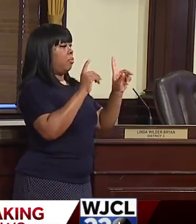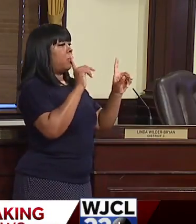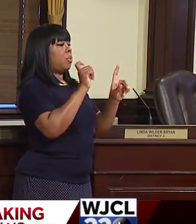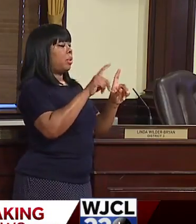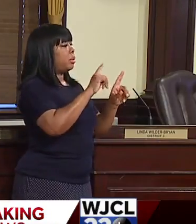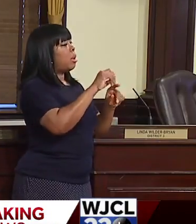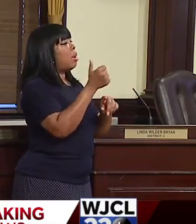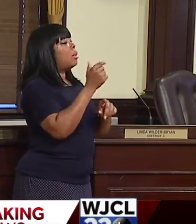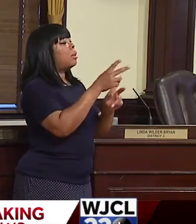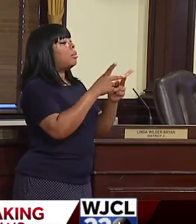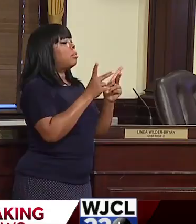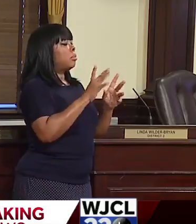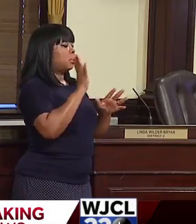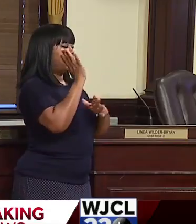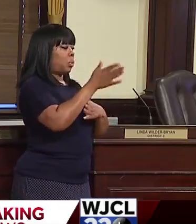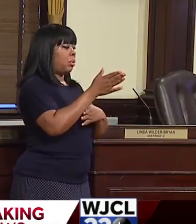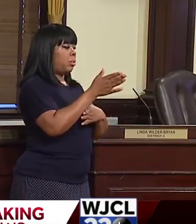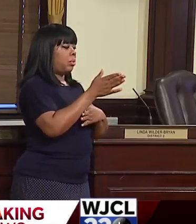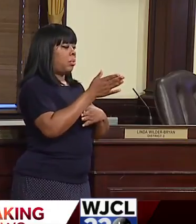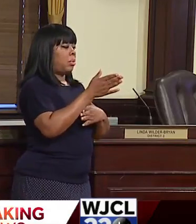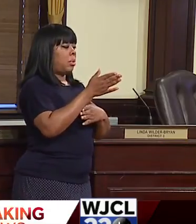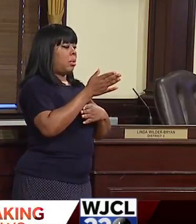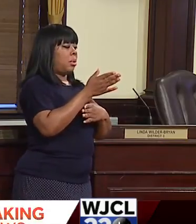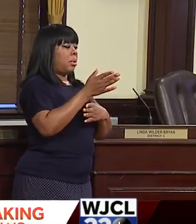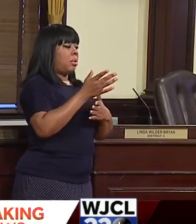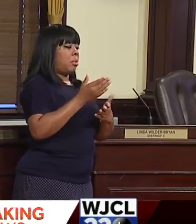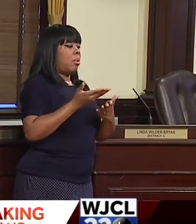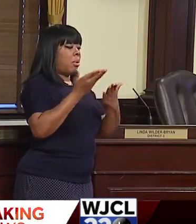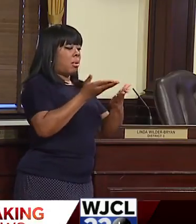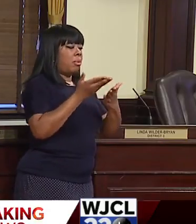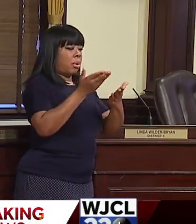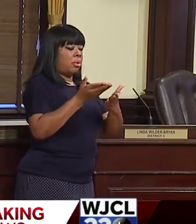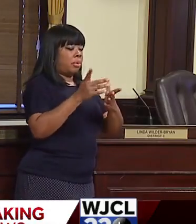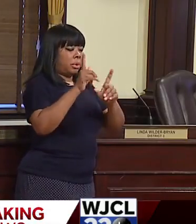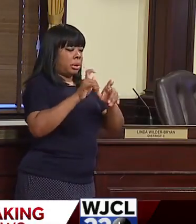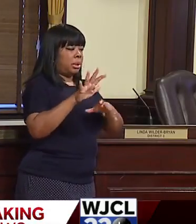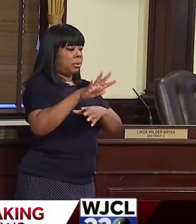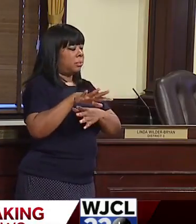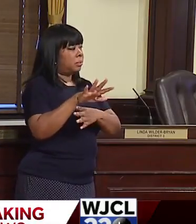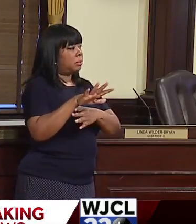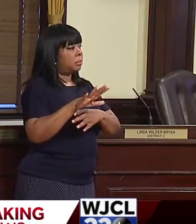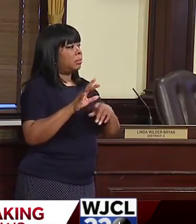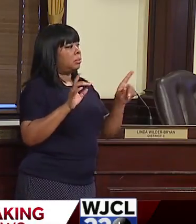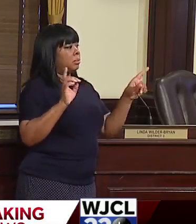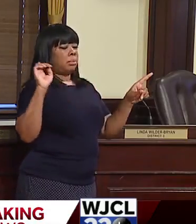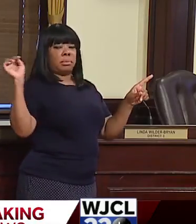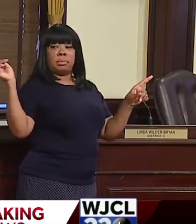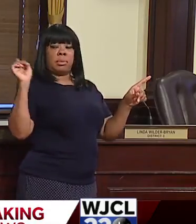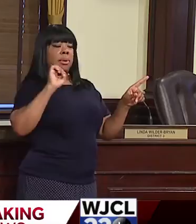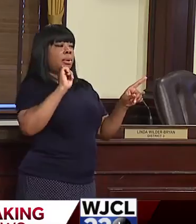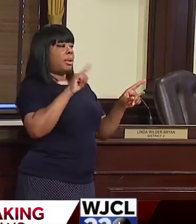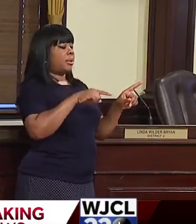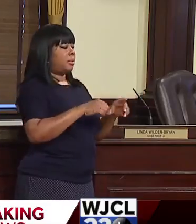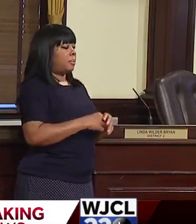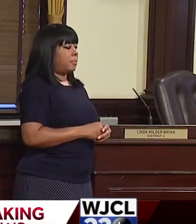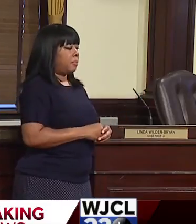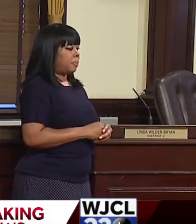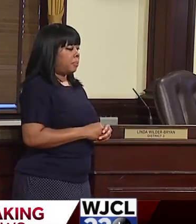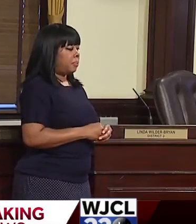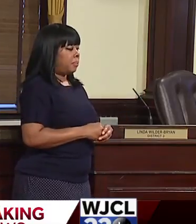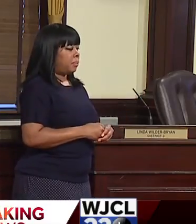we've been looking at this very closely. My, my, my chief deputy assistant, um,